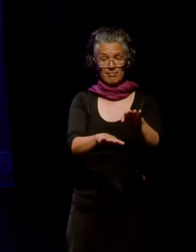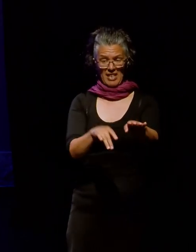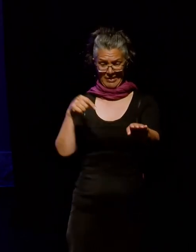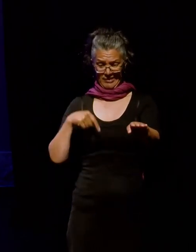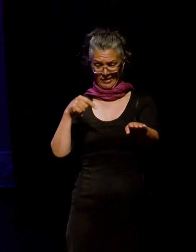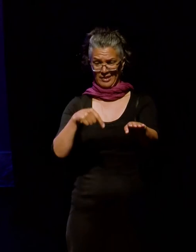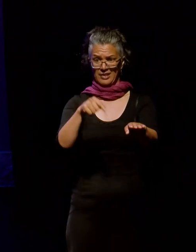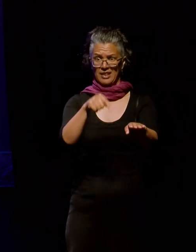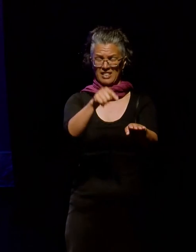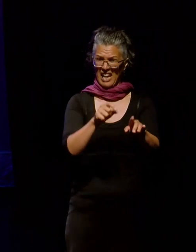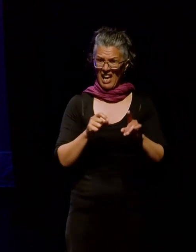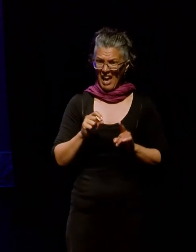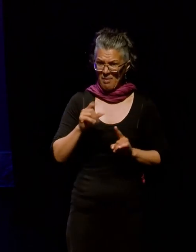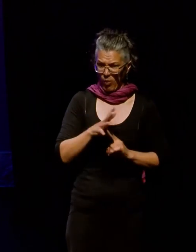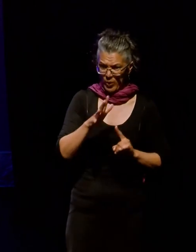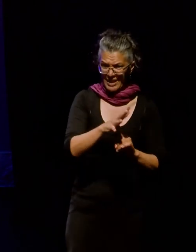important as the outcomes.